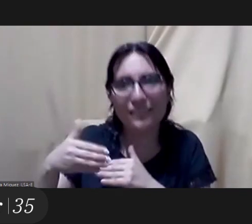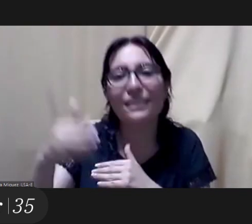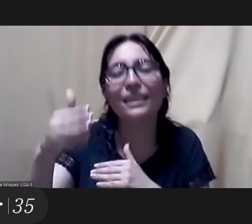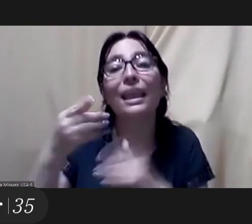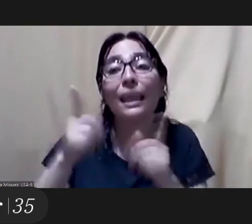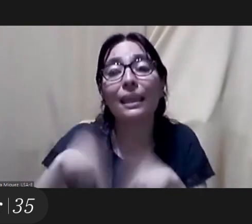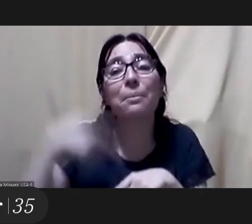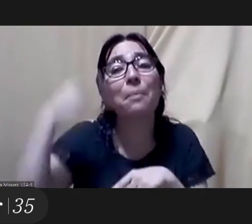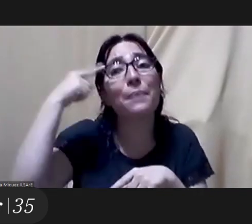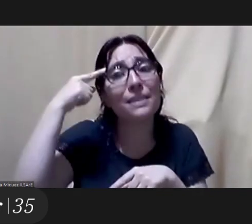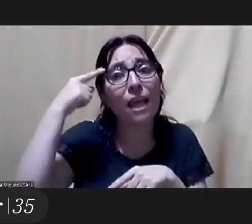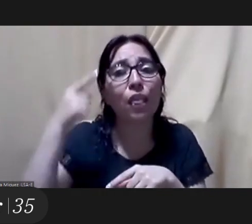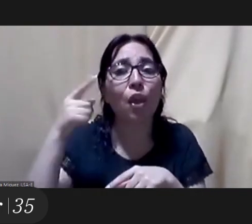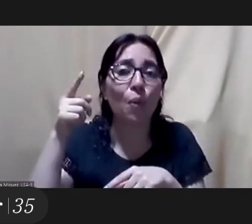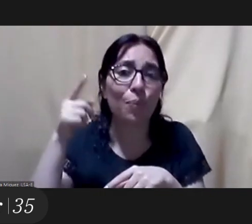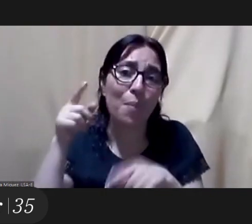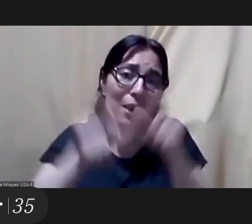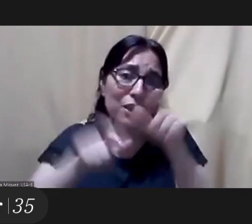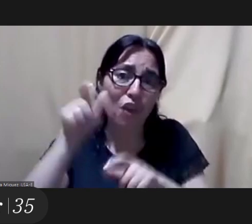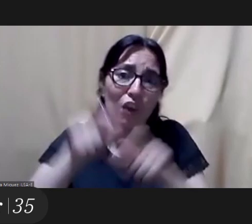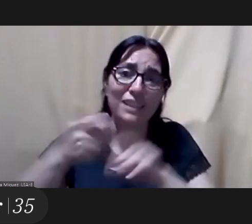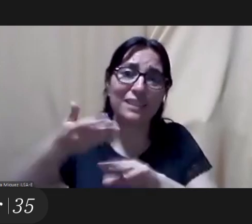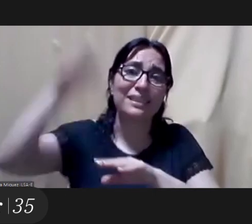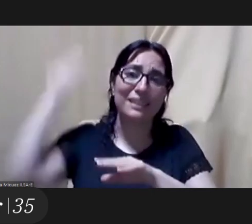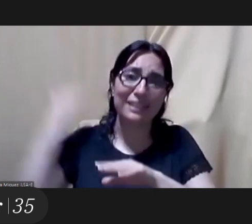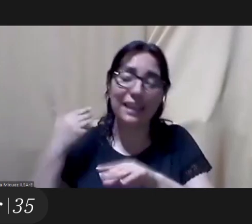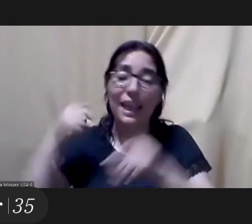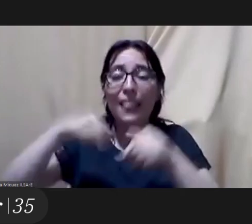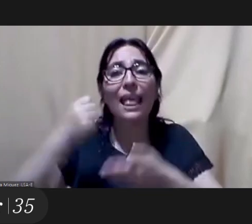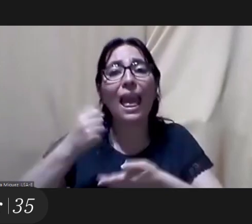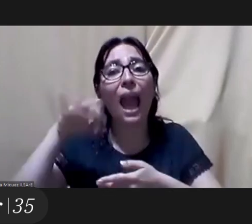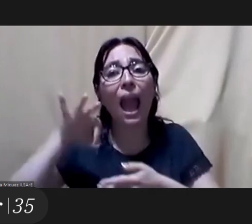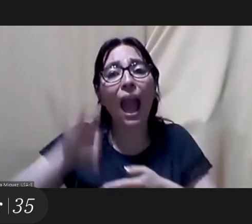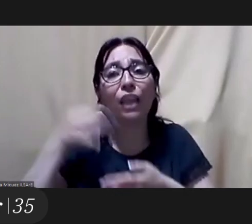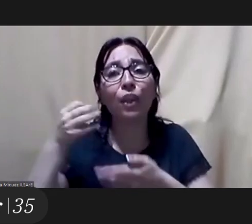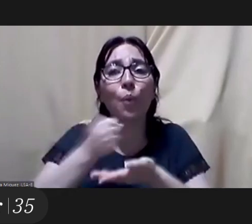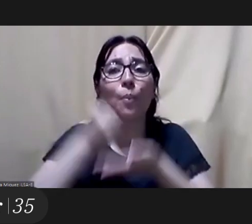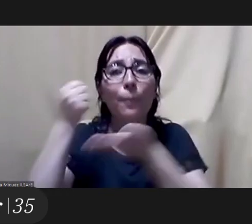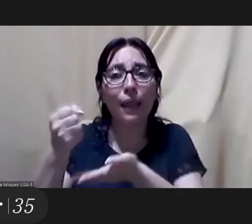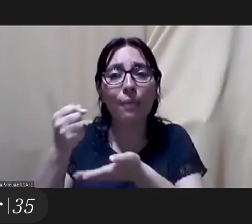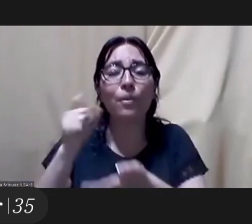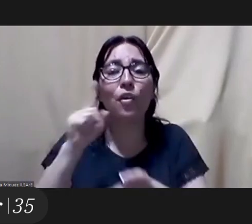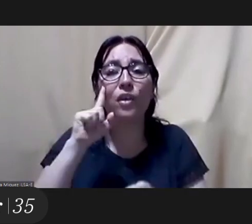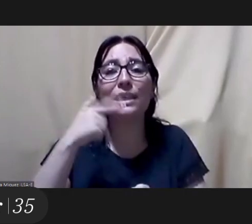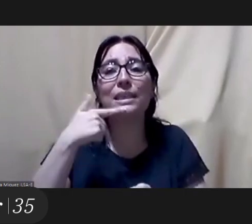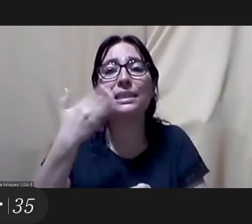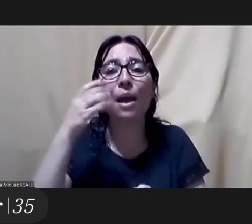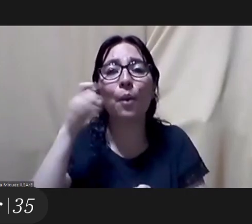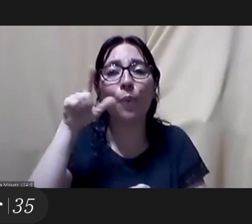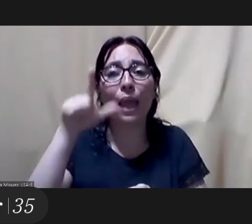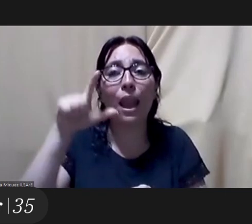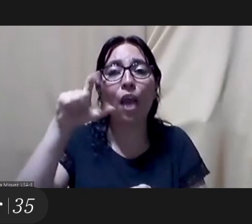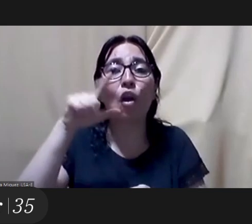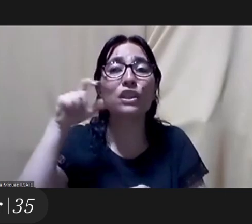and this is uh for the people who will come after us but also we use the example of people who came before us